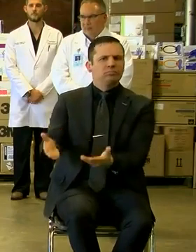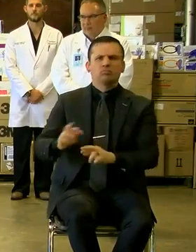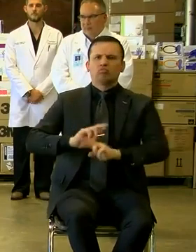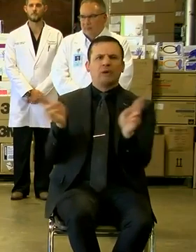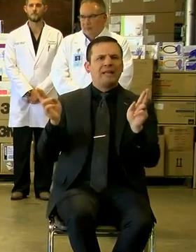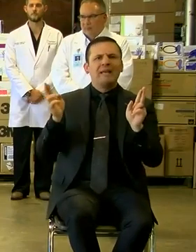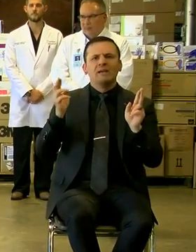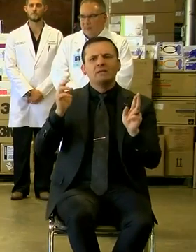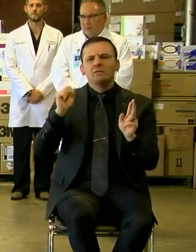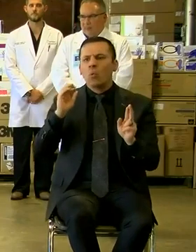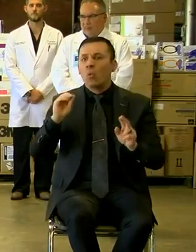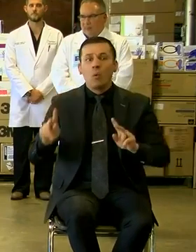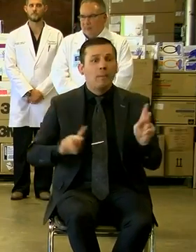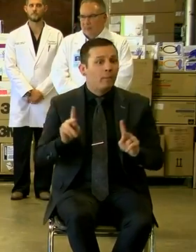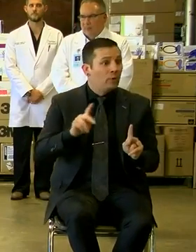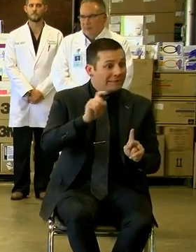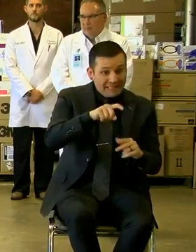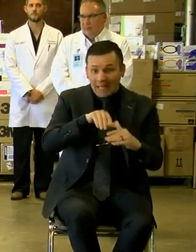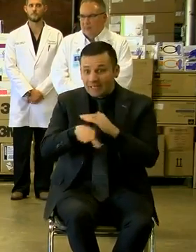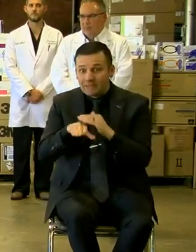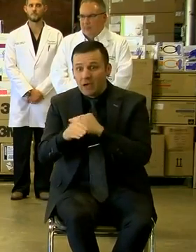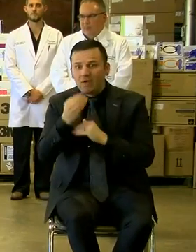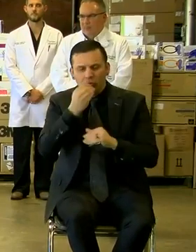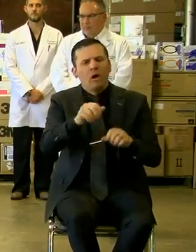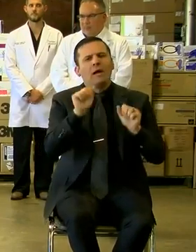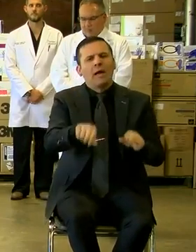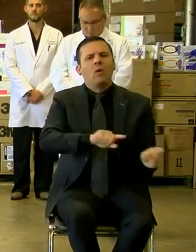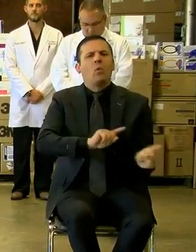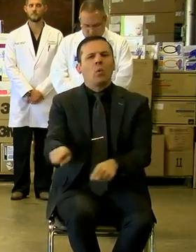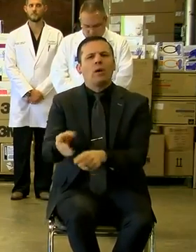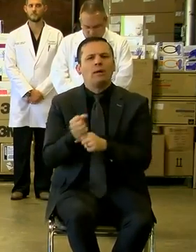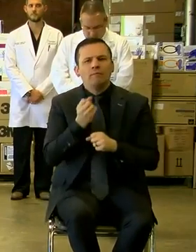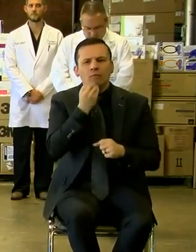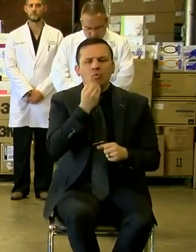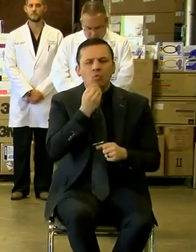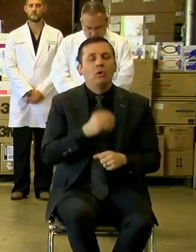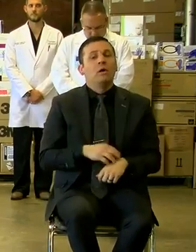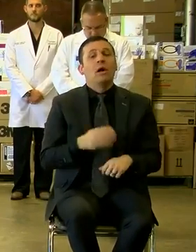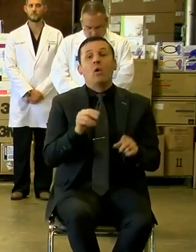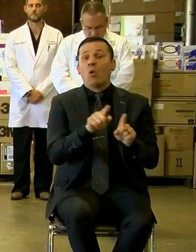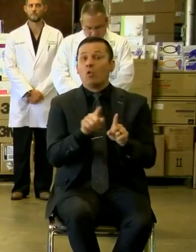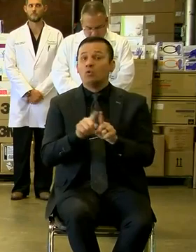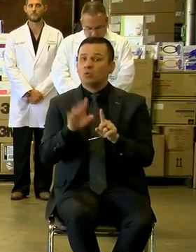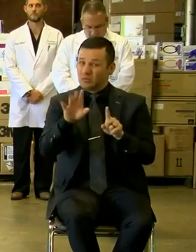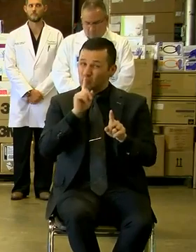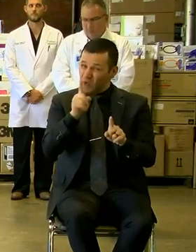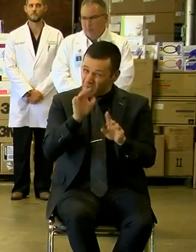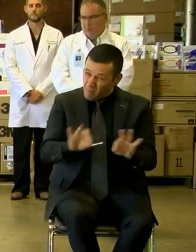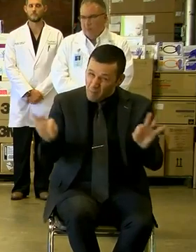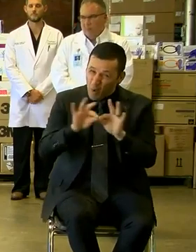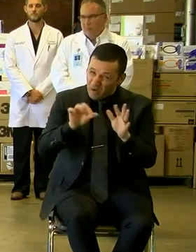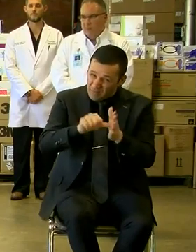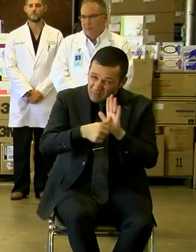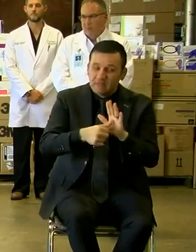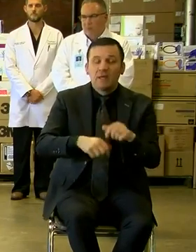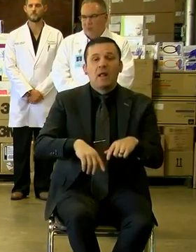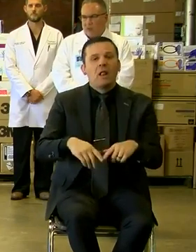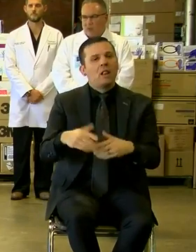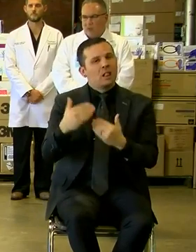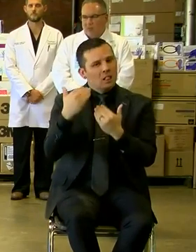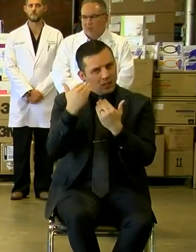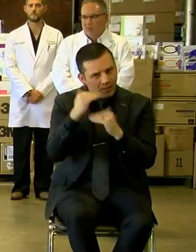so that anybody who needs access to food will be able to get it. It also includes, and this is hugely important, and that is limiting